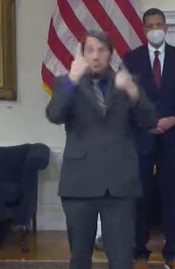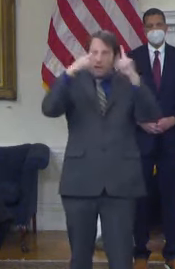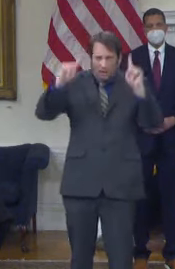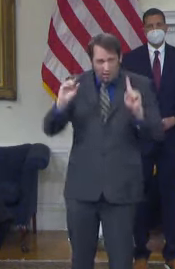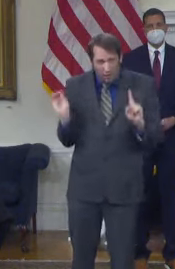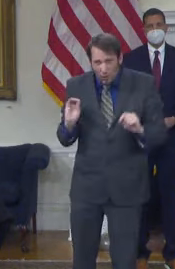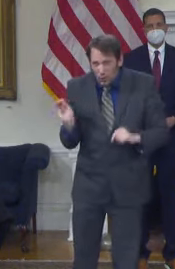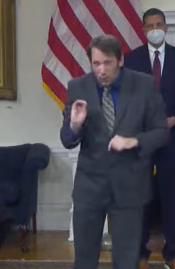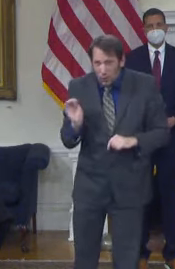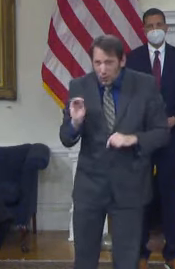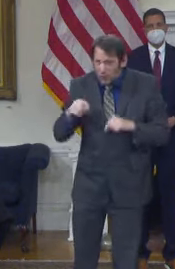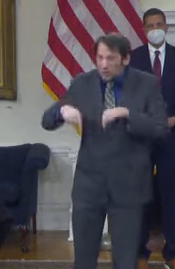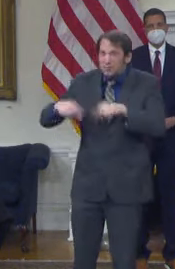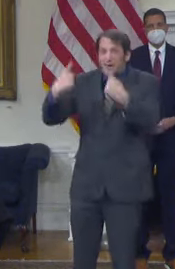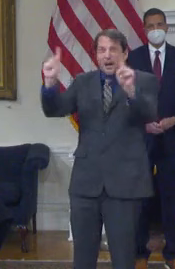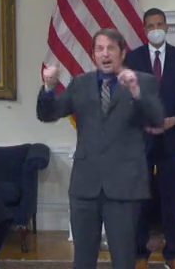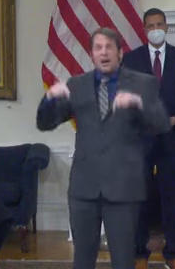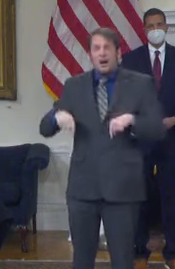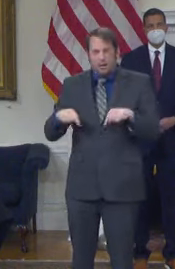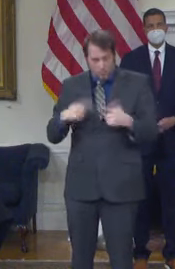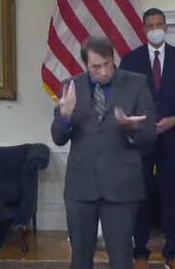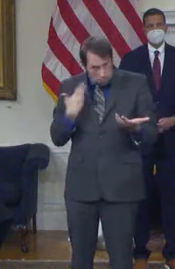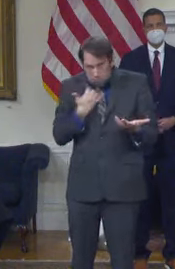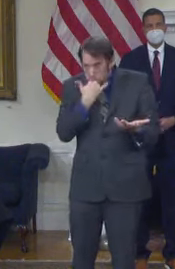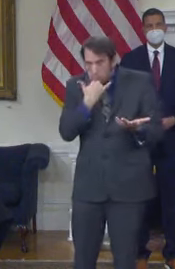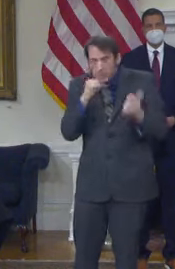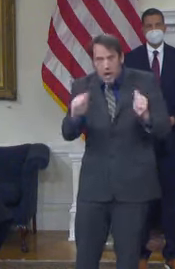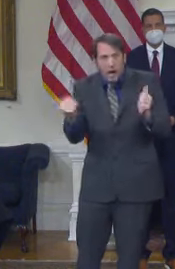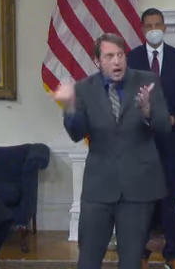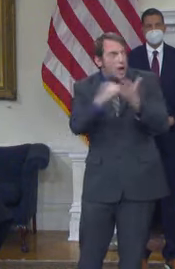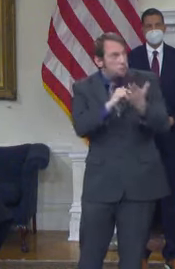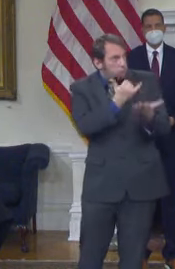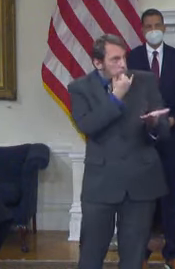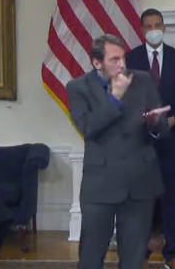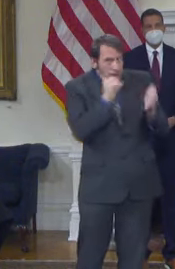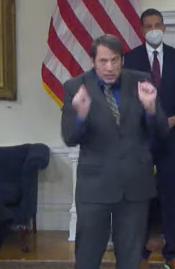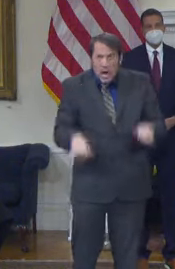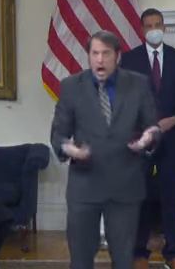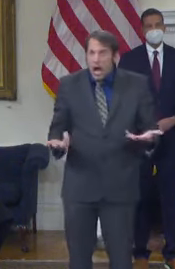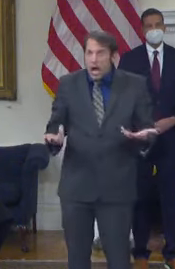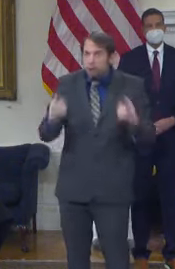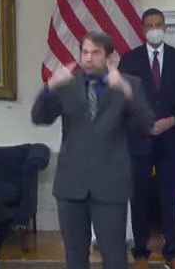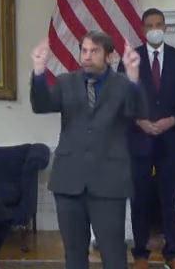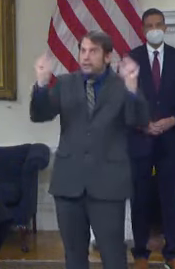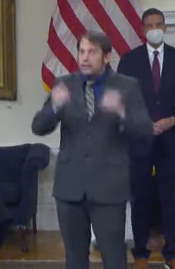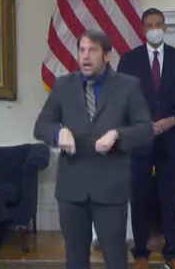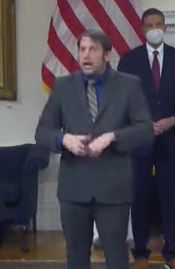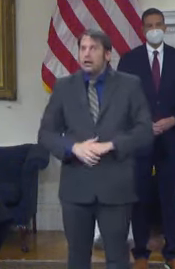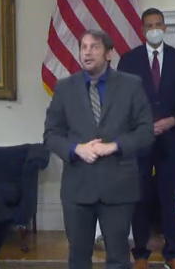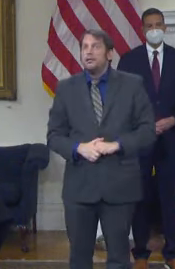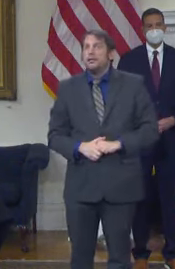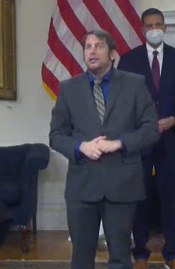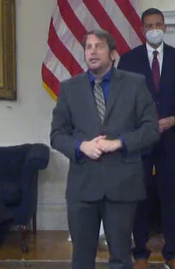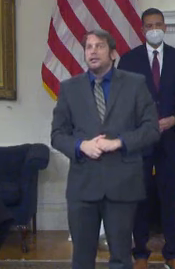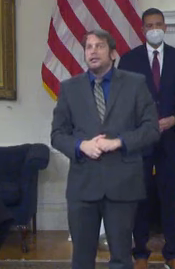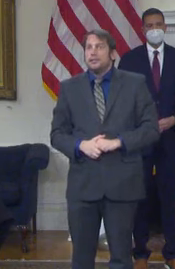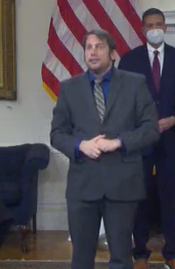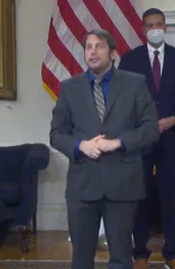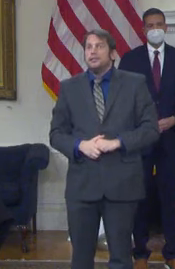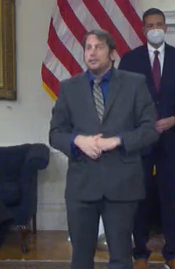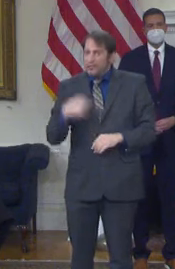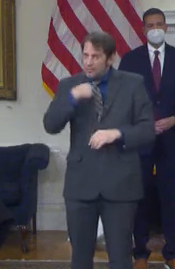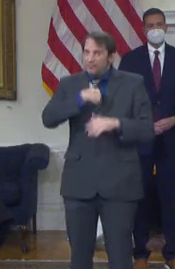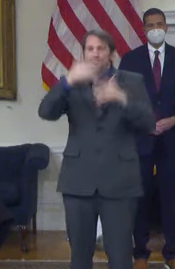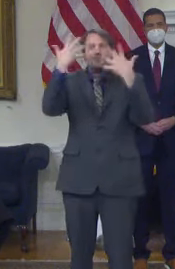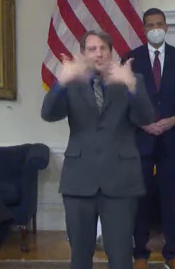on that and do it again, I don't know. would, you know, I don't quite agree with, you know, we actually did pass retirement tax cuts four